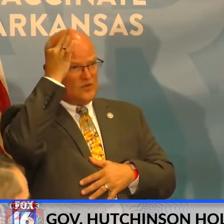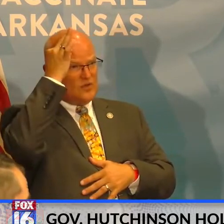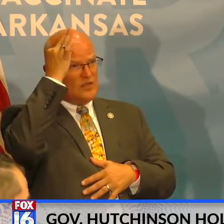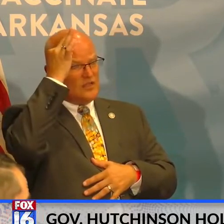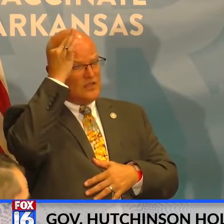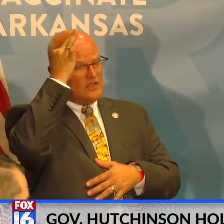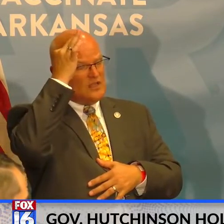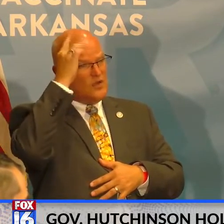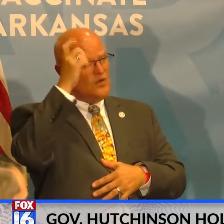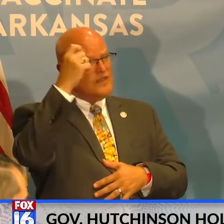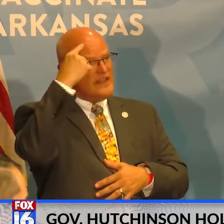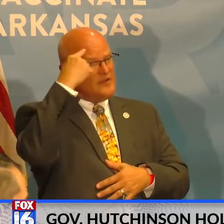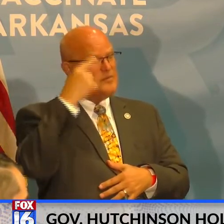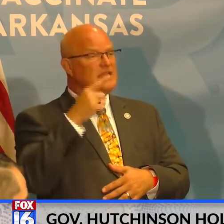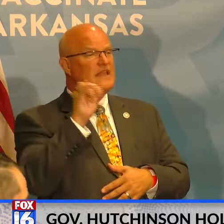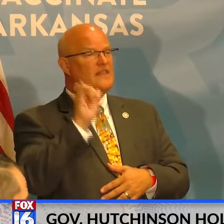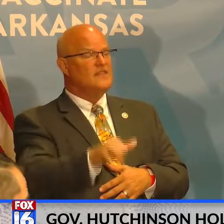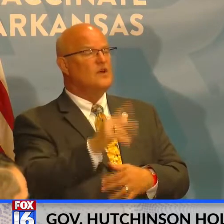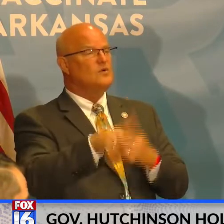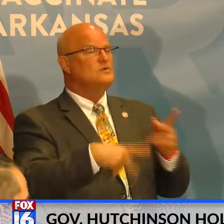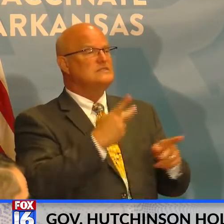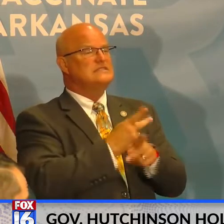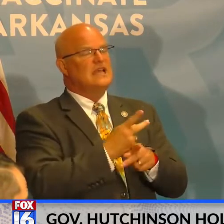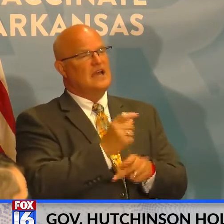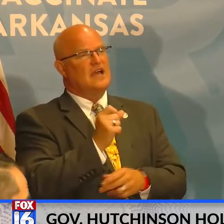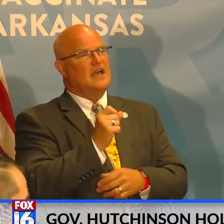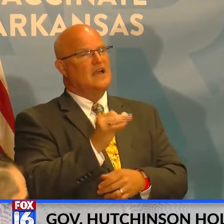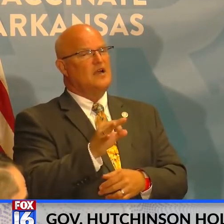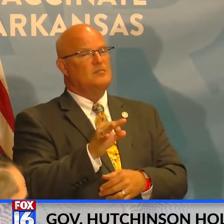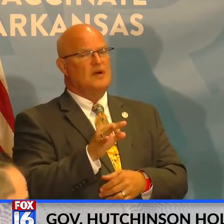in, in those type of, uh,